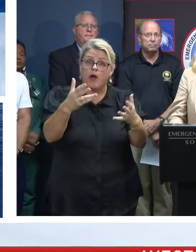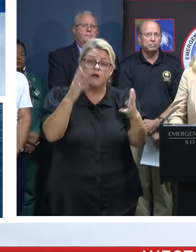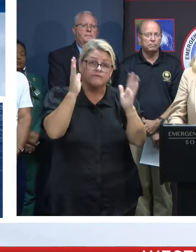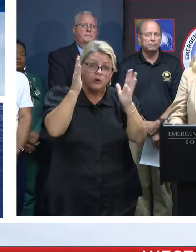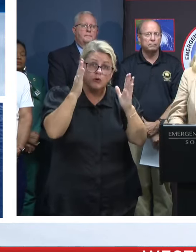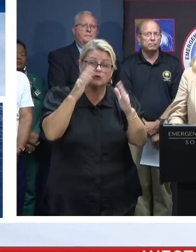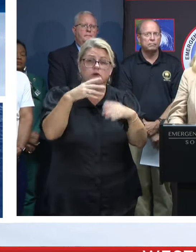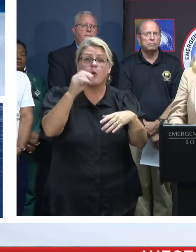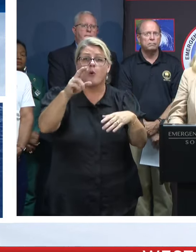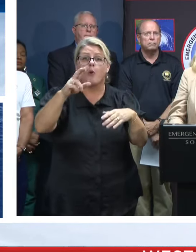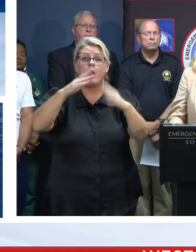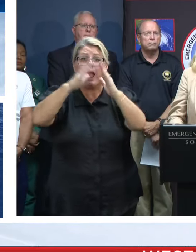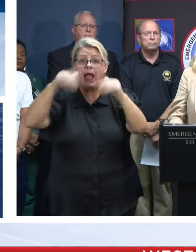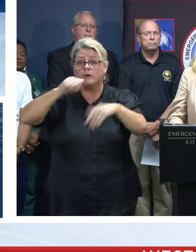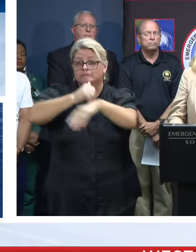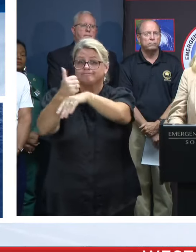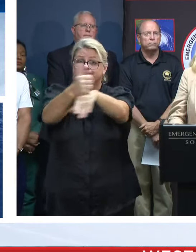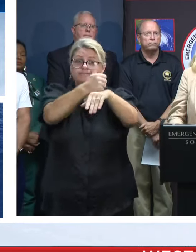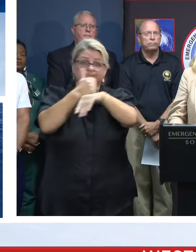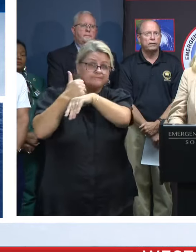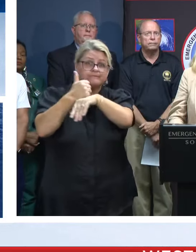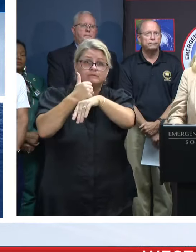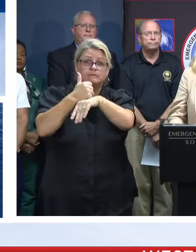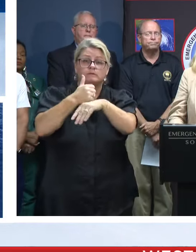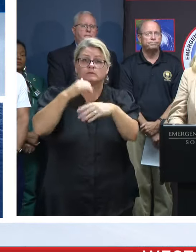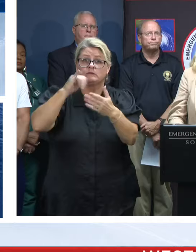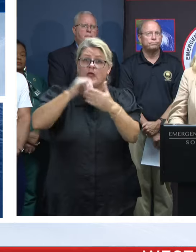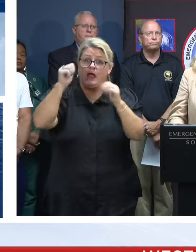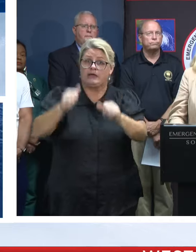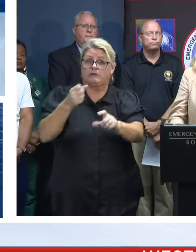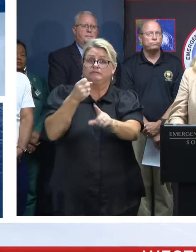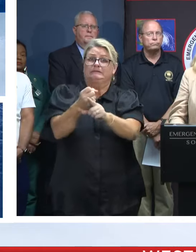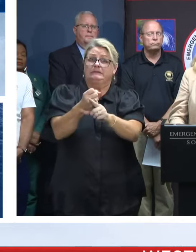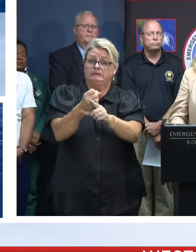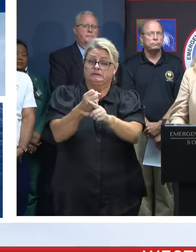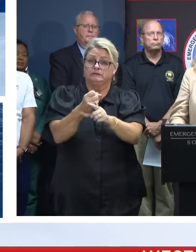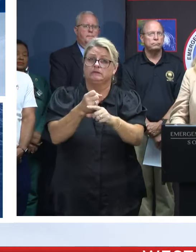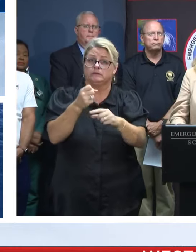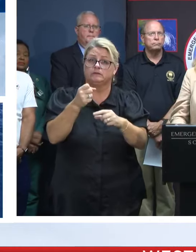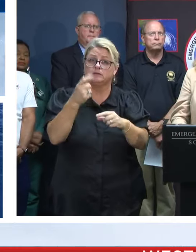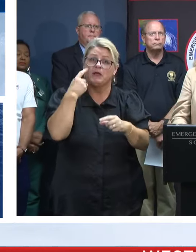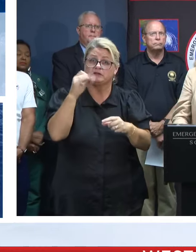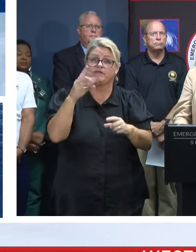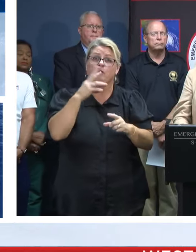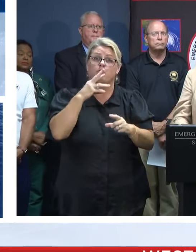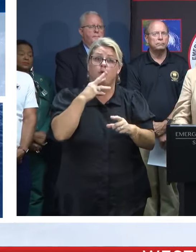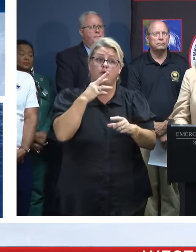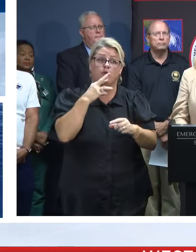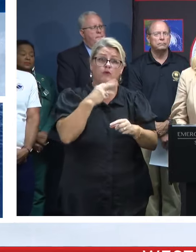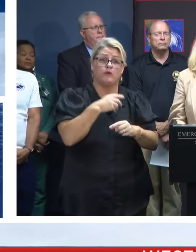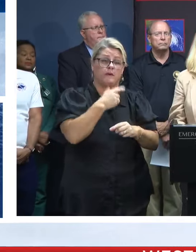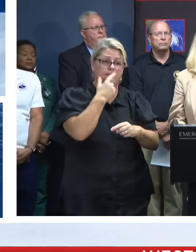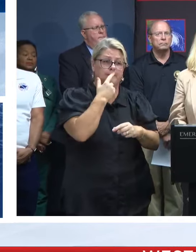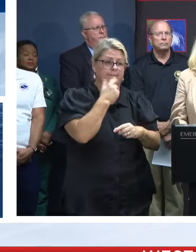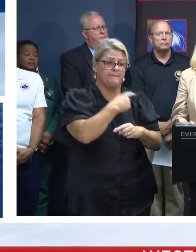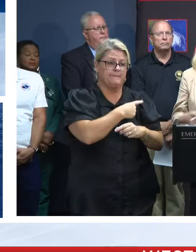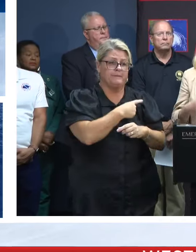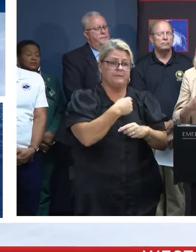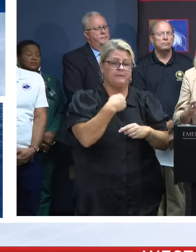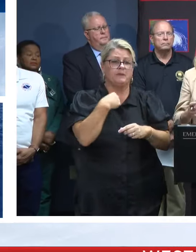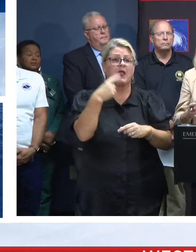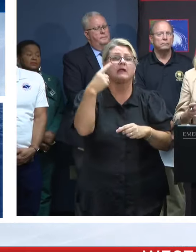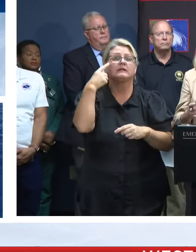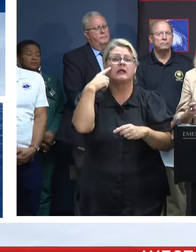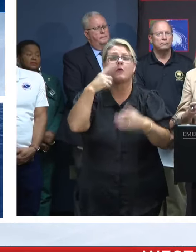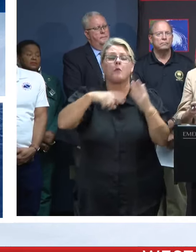any neighborhoods or other areas that would be negatively affected by releasing some of that water? I think one thing